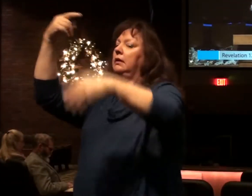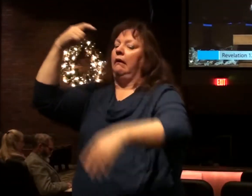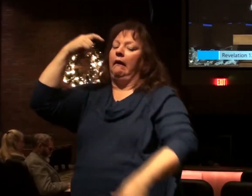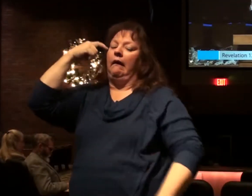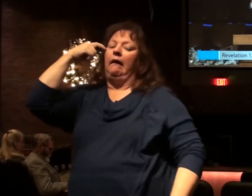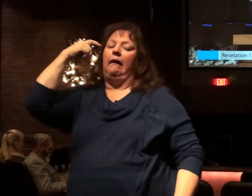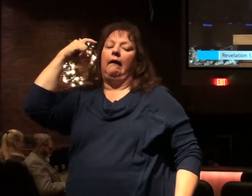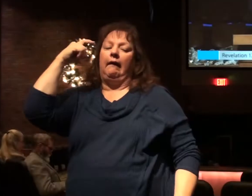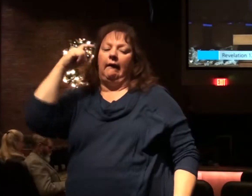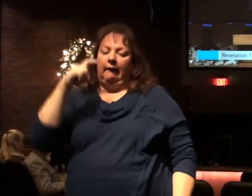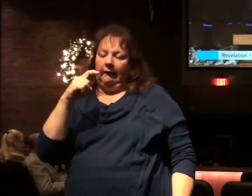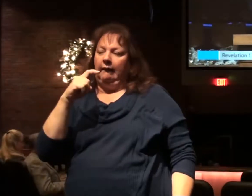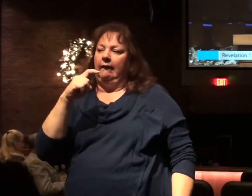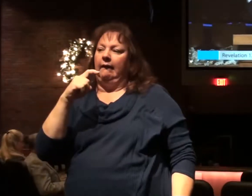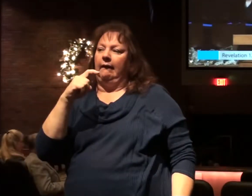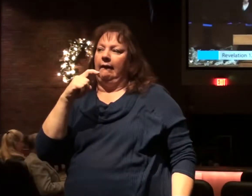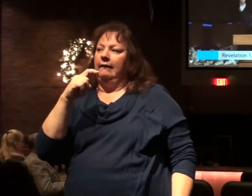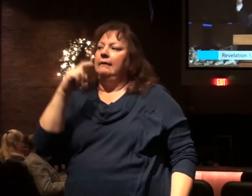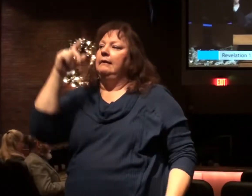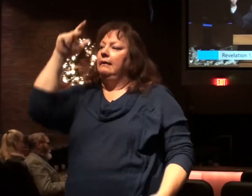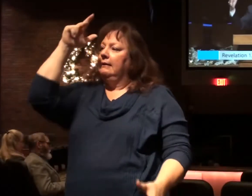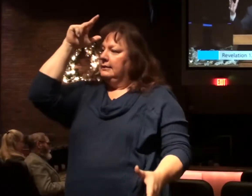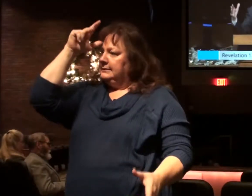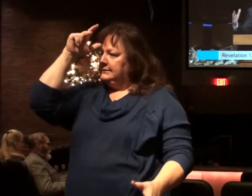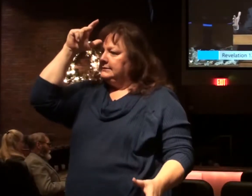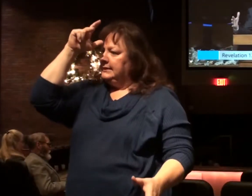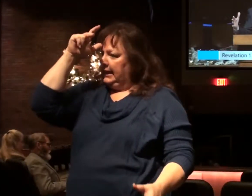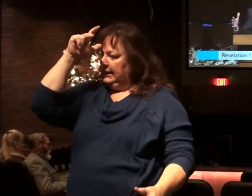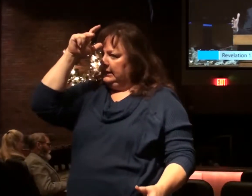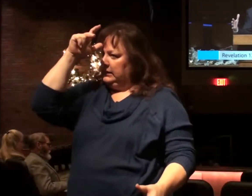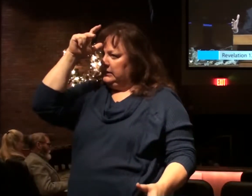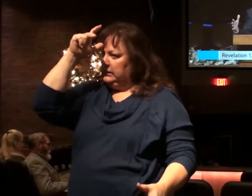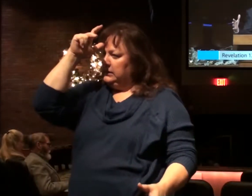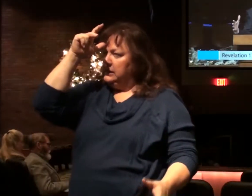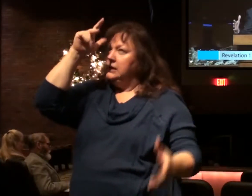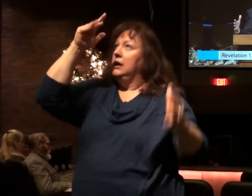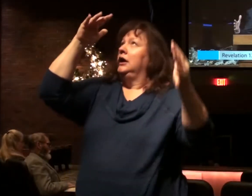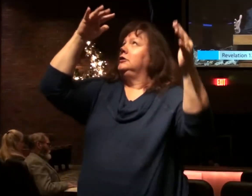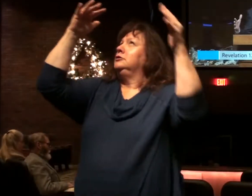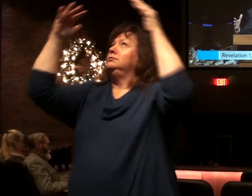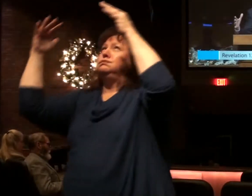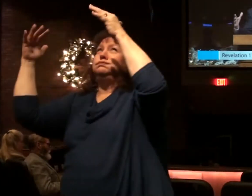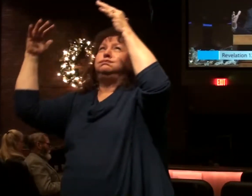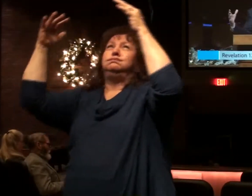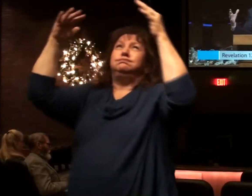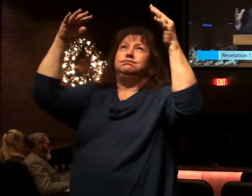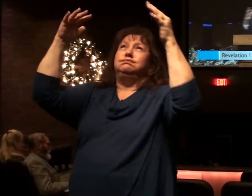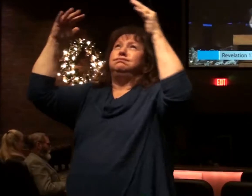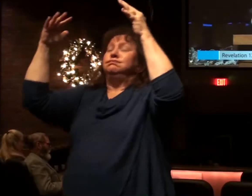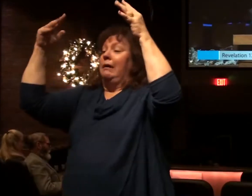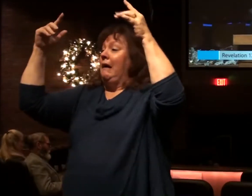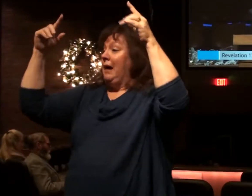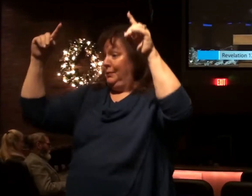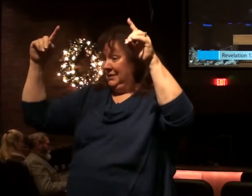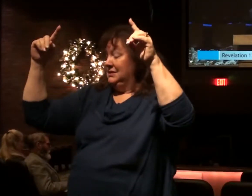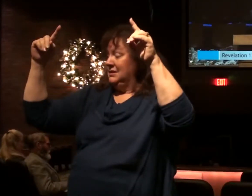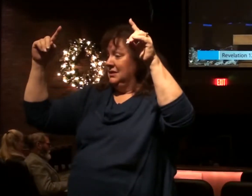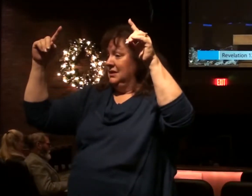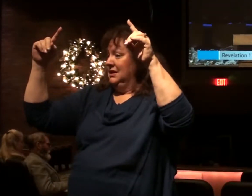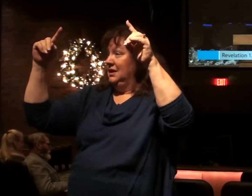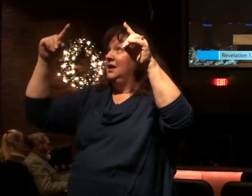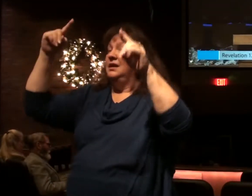when Satan in conflict with Michael and his angels is